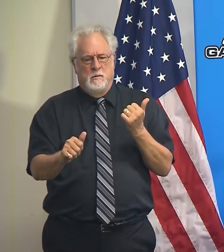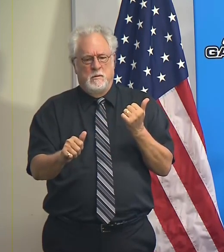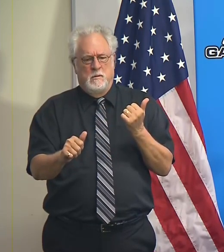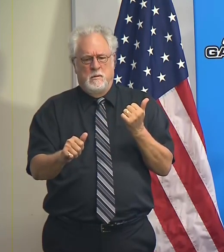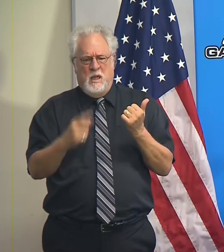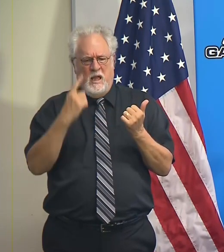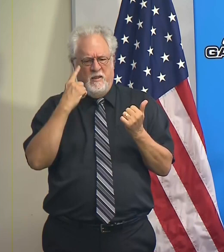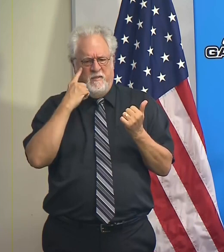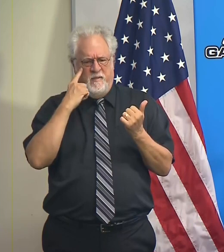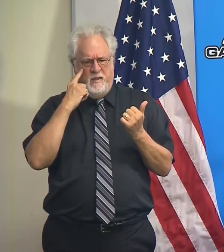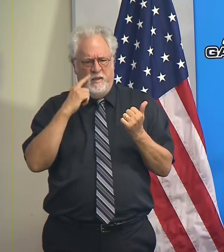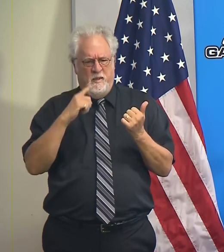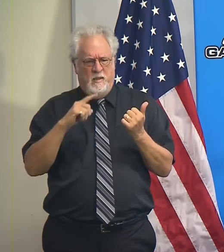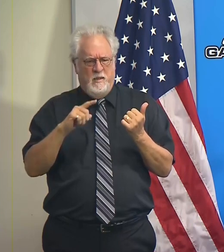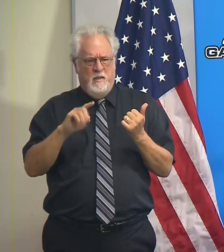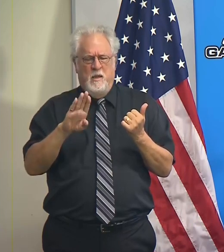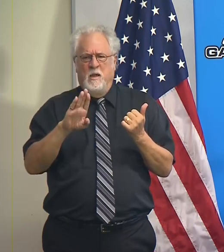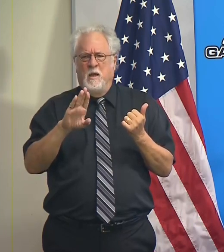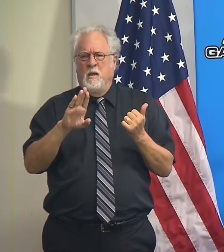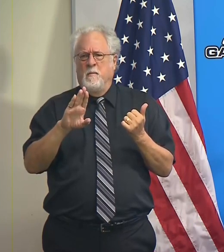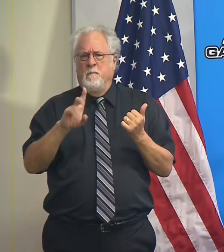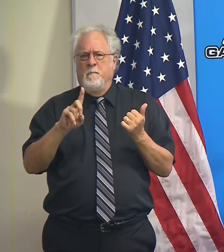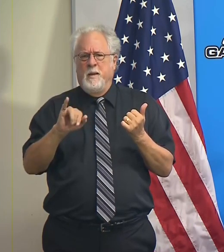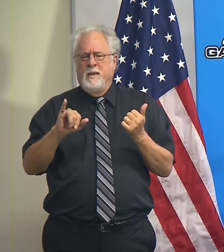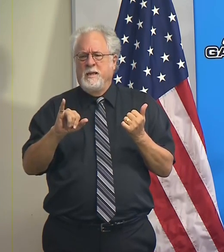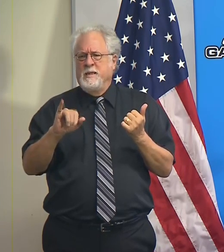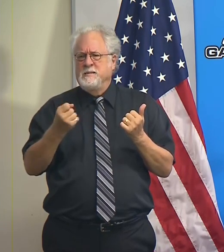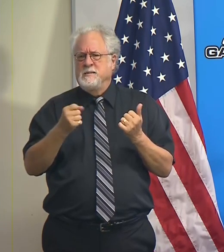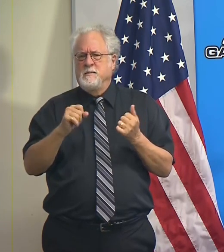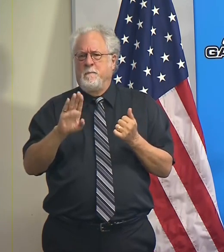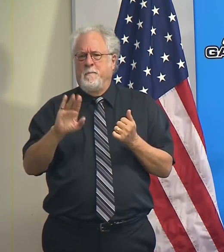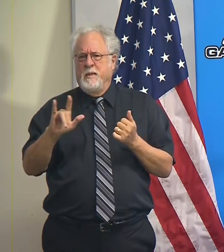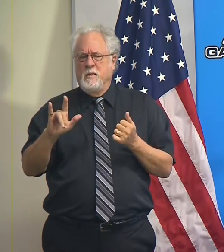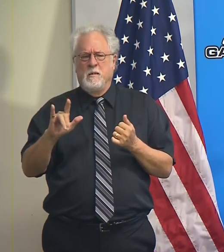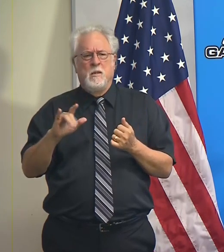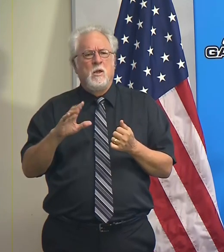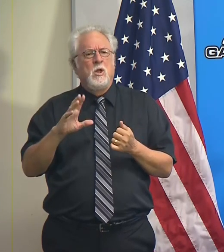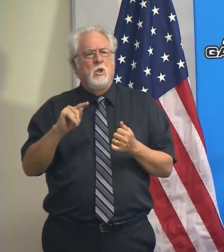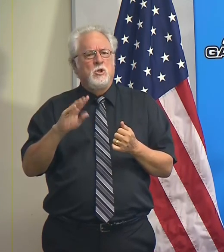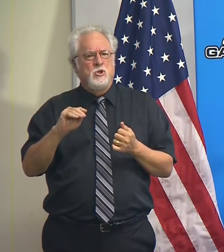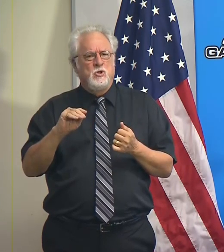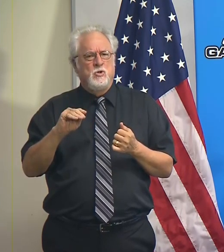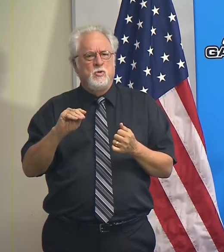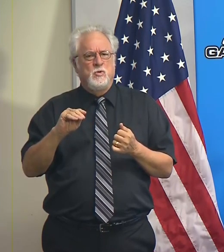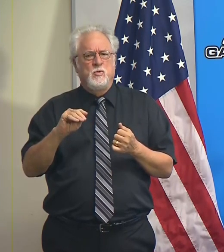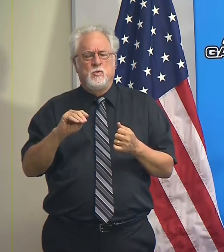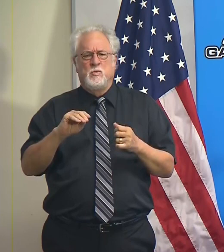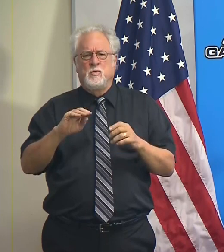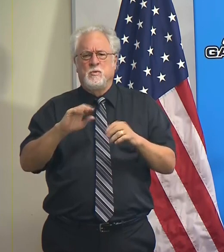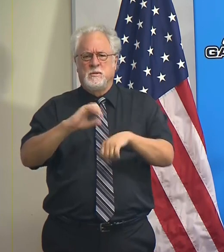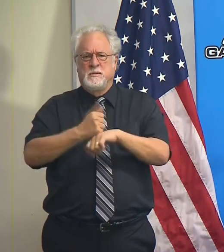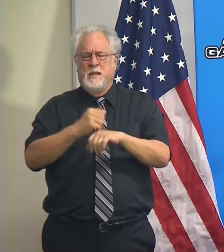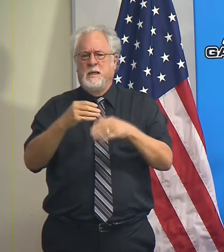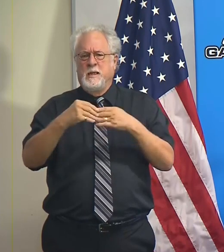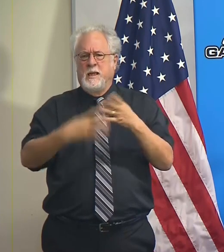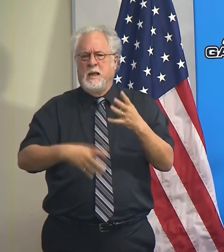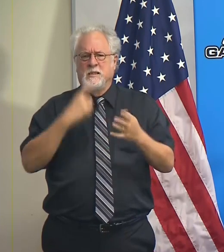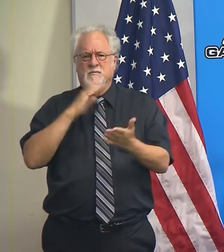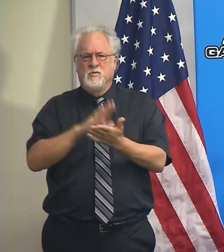I think it was Buddy Mincy's bill, Representative Buddy Mincy's bill, to prescribe some guidelines for our schools